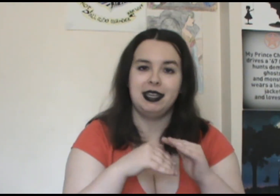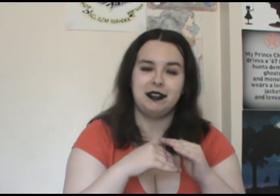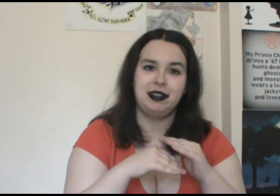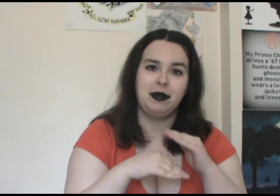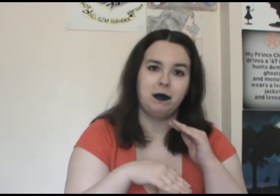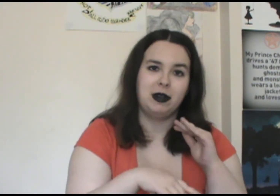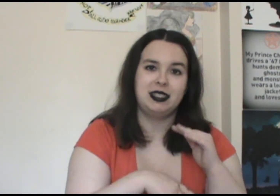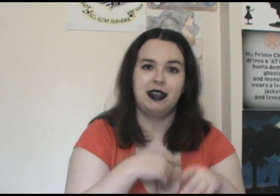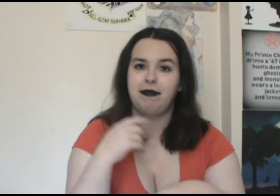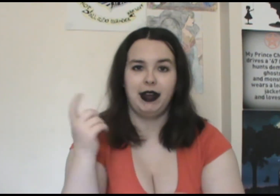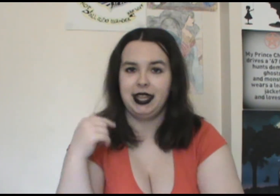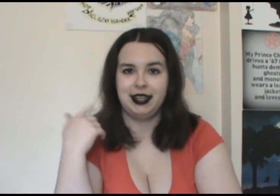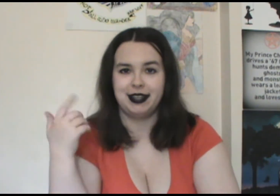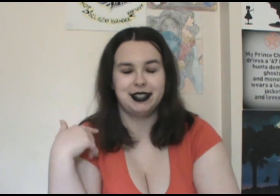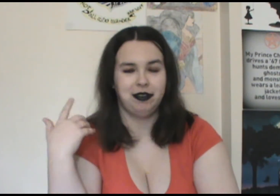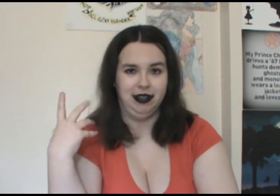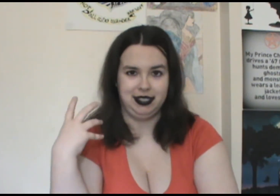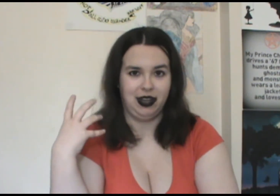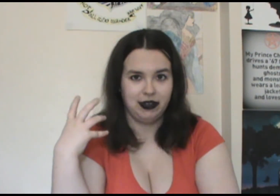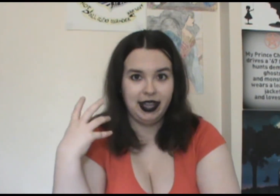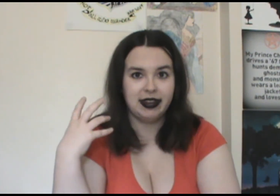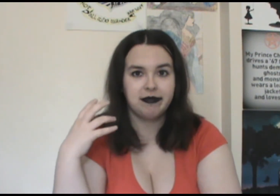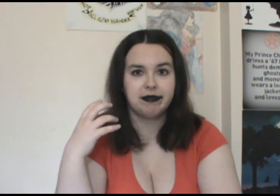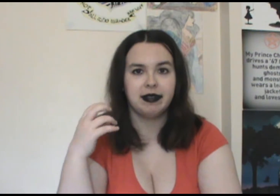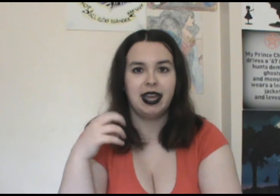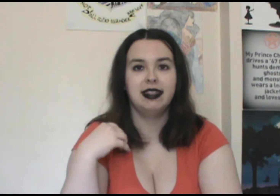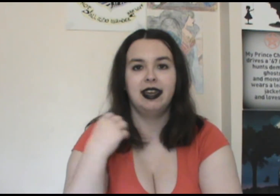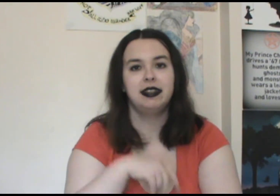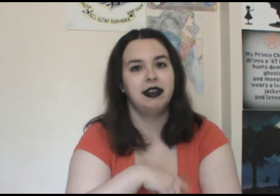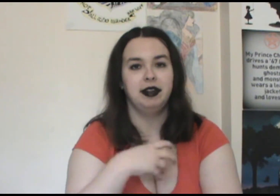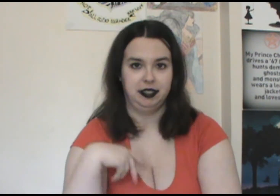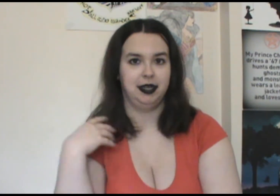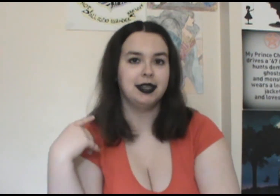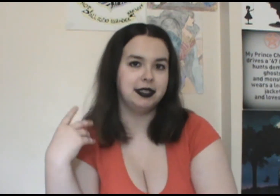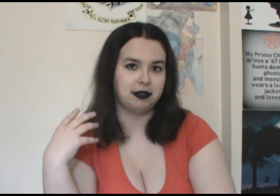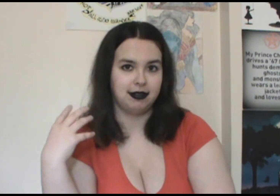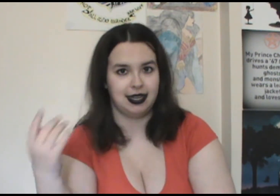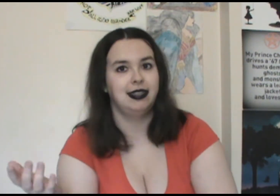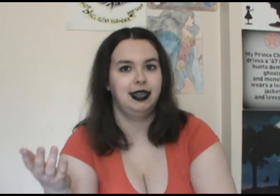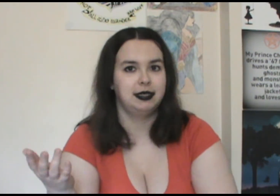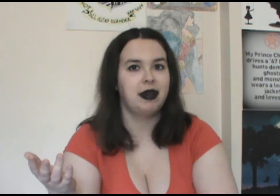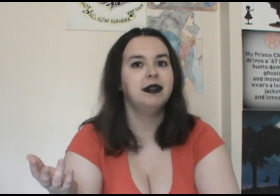interesting once it finally did sort of discover that. And then they eventually did sort of tell it as well.